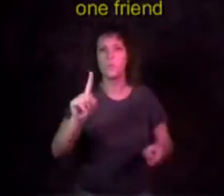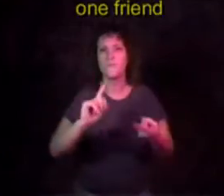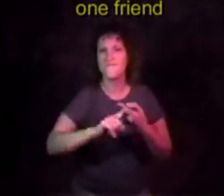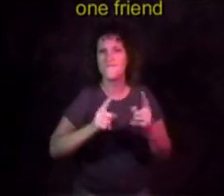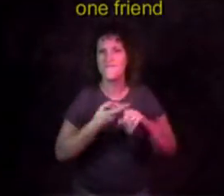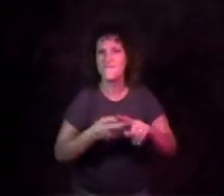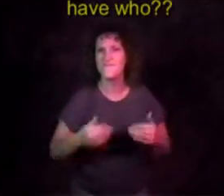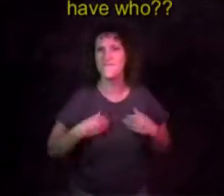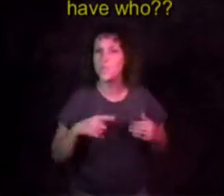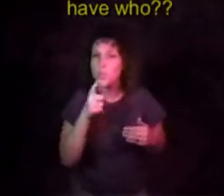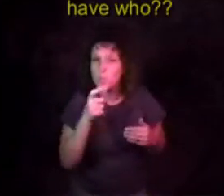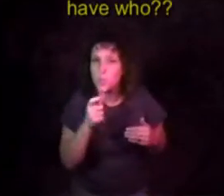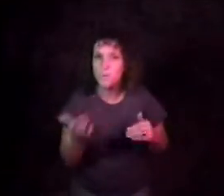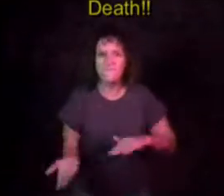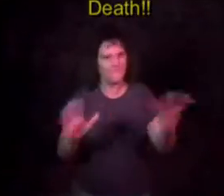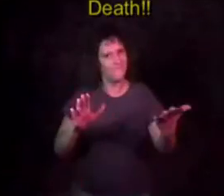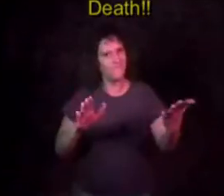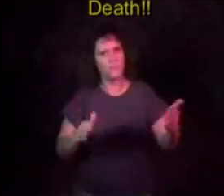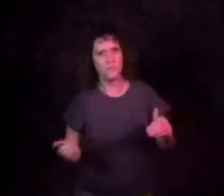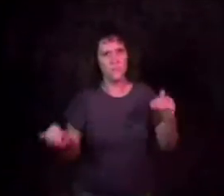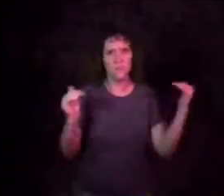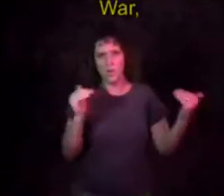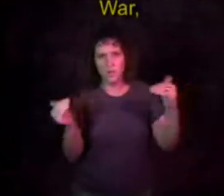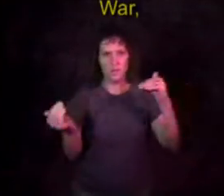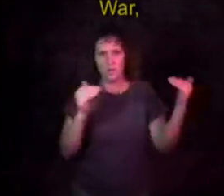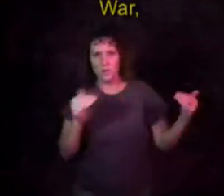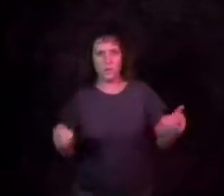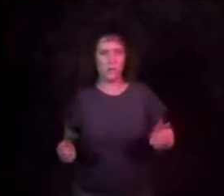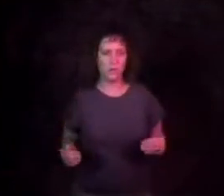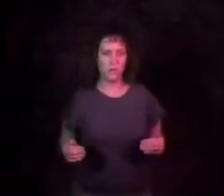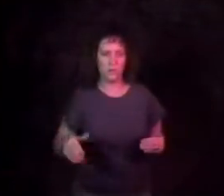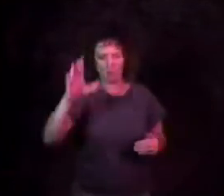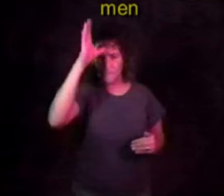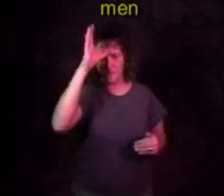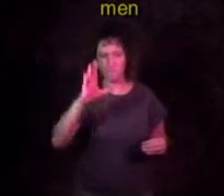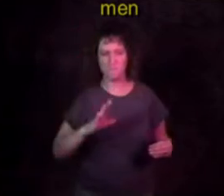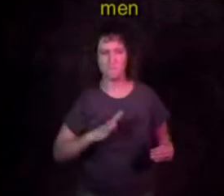It ain't one friend that's the undertaker! War! War!